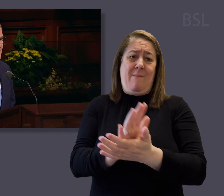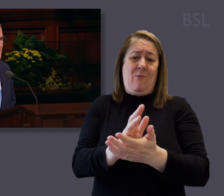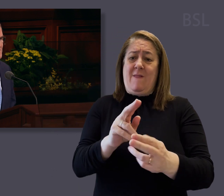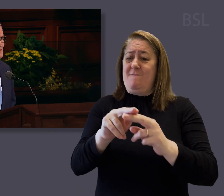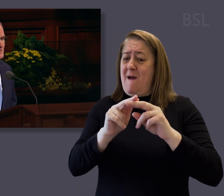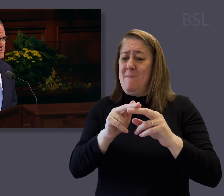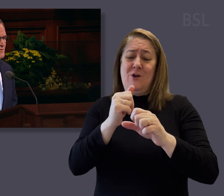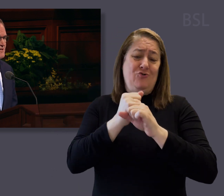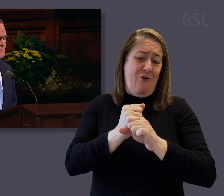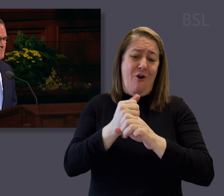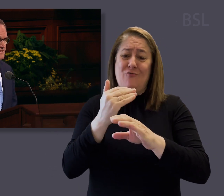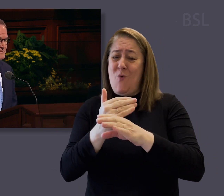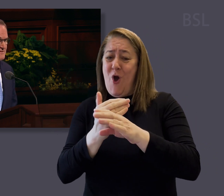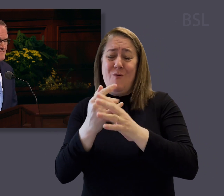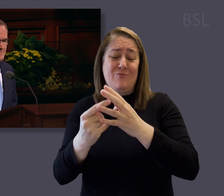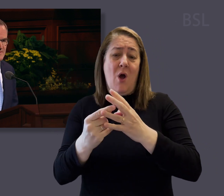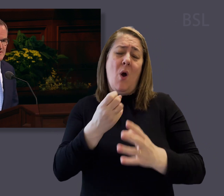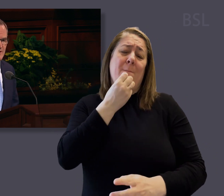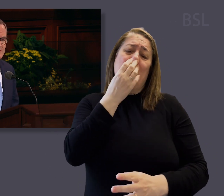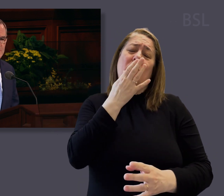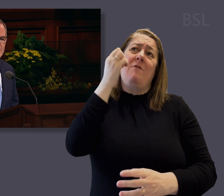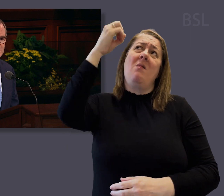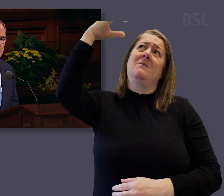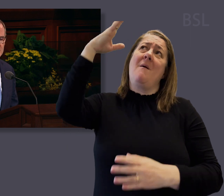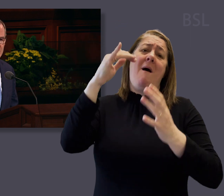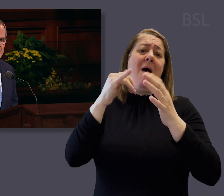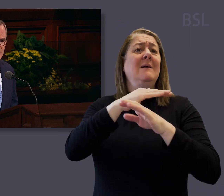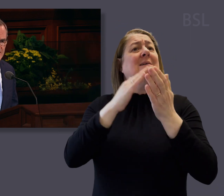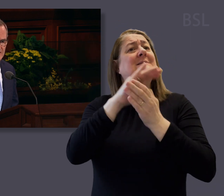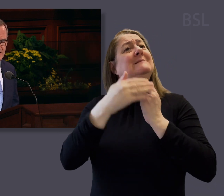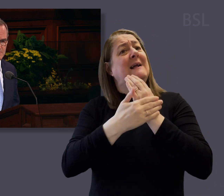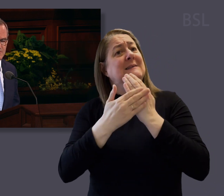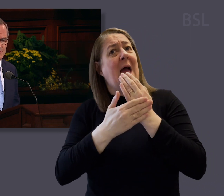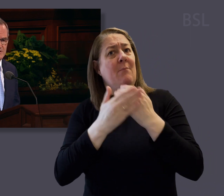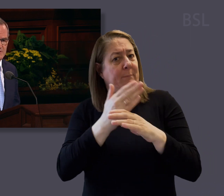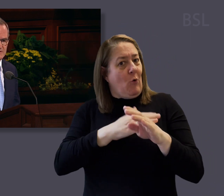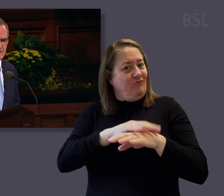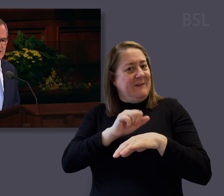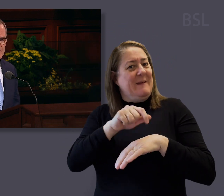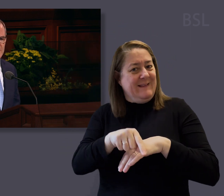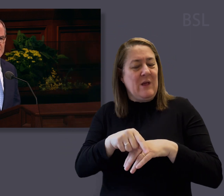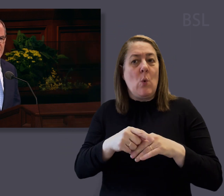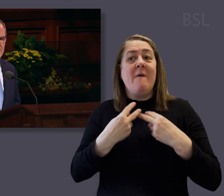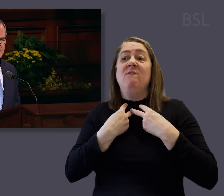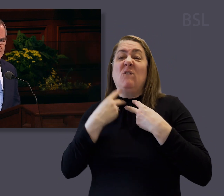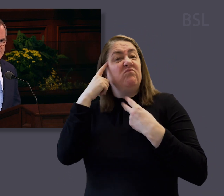family, church, and work commitments. On a beautiful summer Saturday, just before Christmas, we decided to visit some